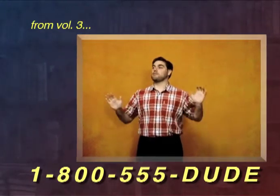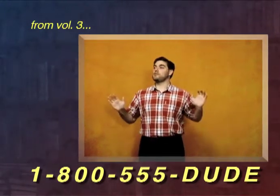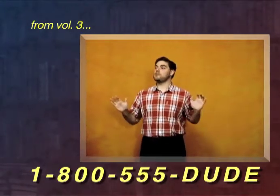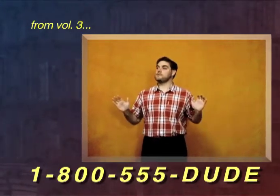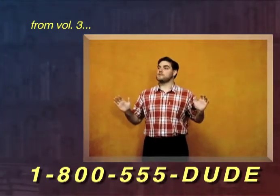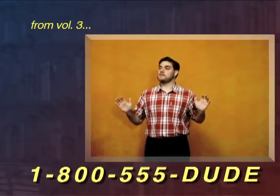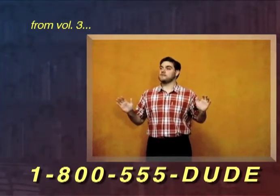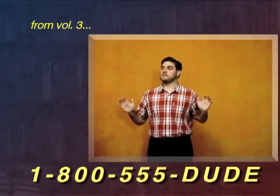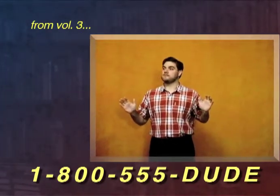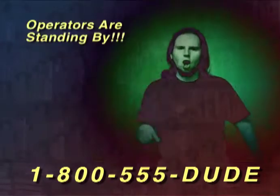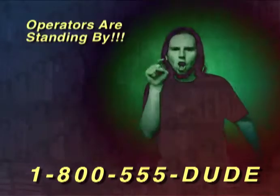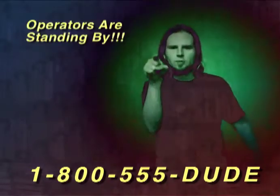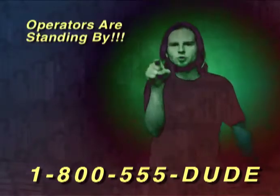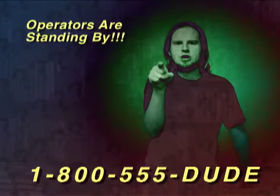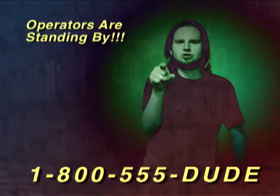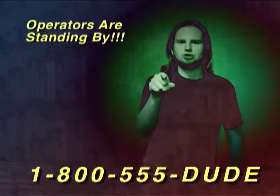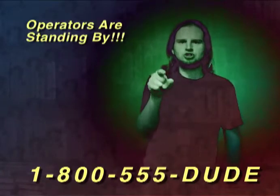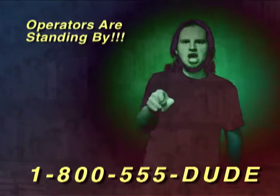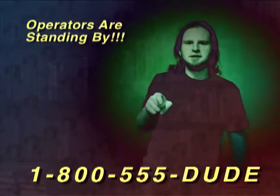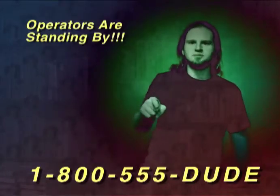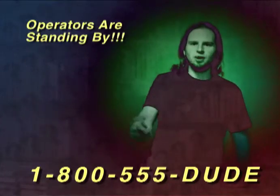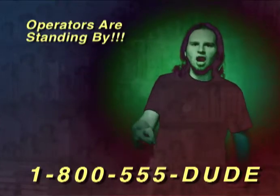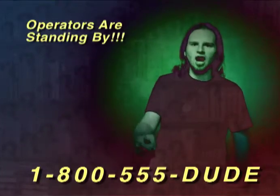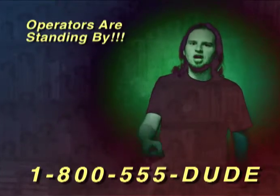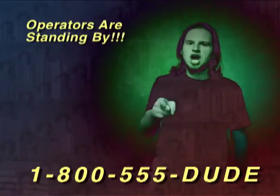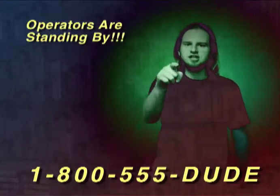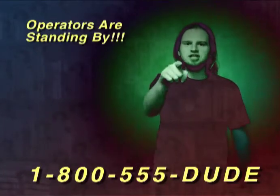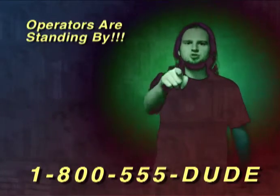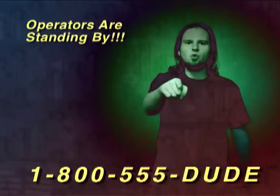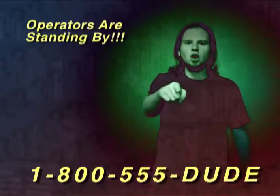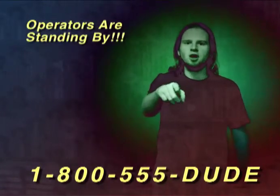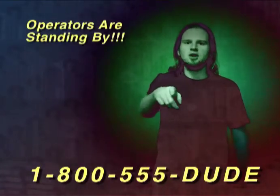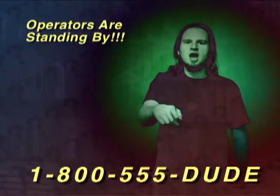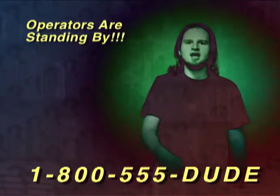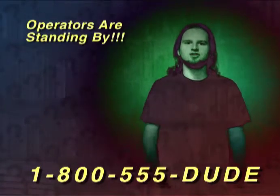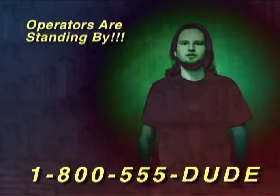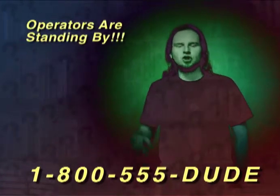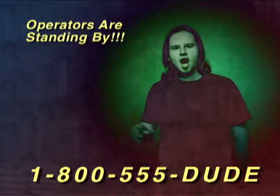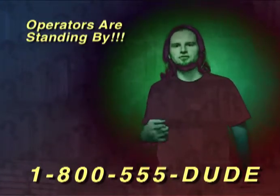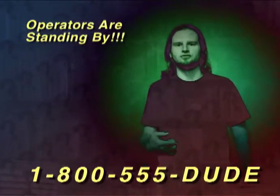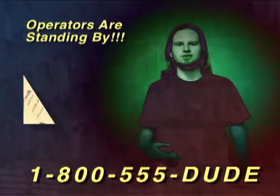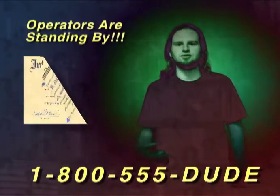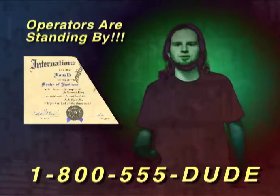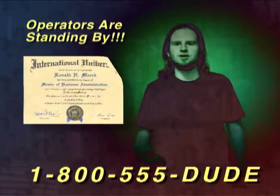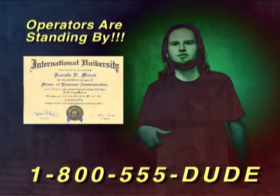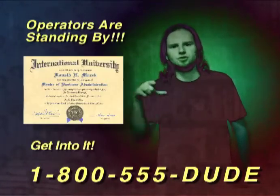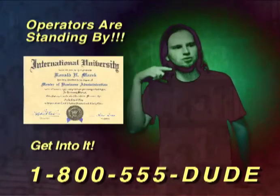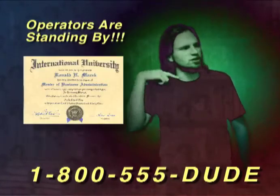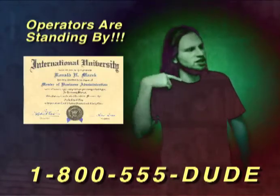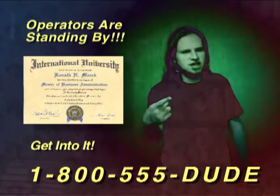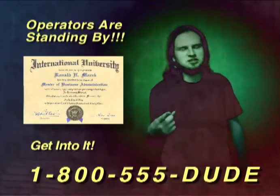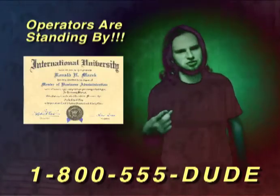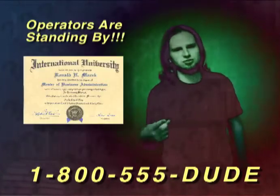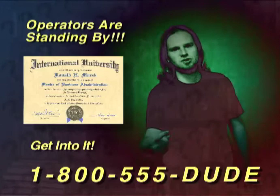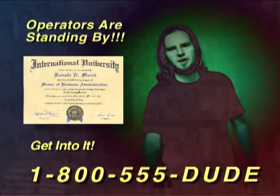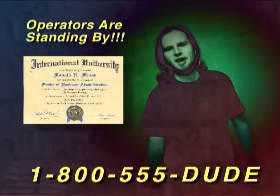the roots. Operators are standing by and each one has a philosophy degree so you can get into it, man.